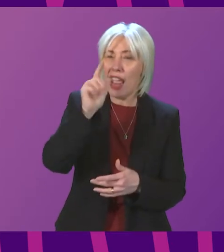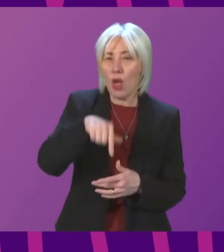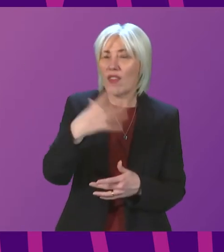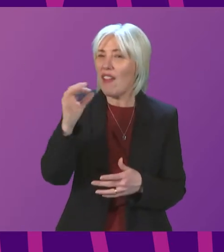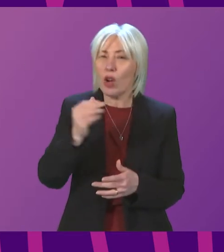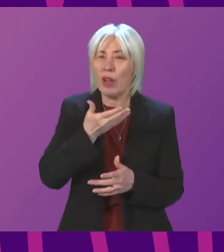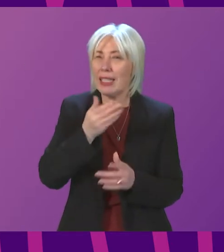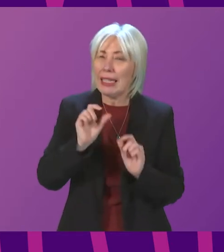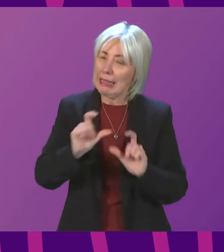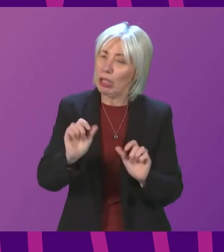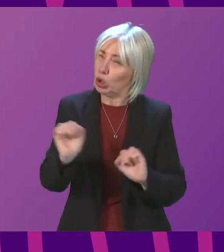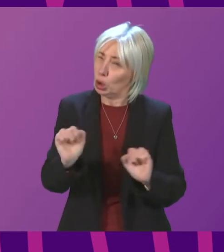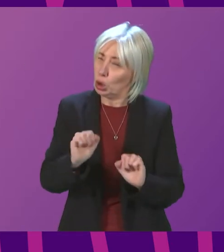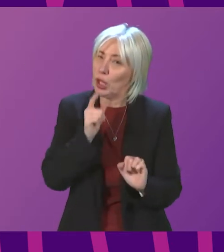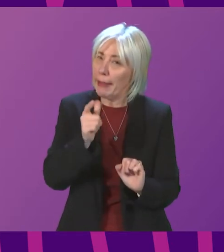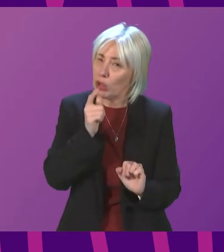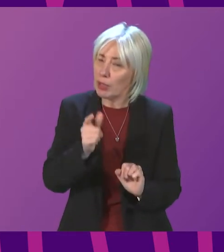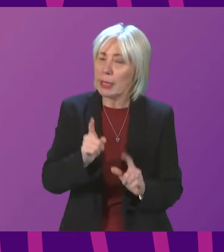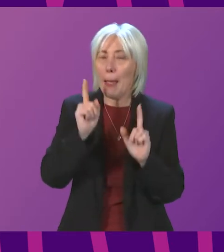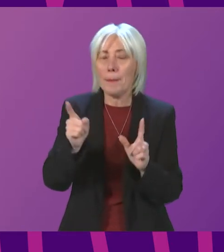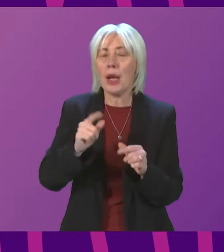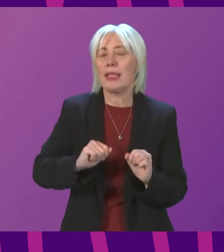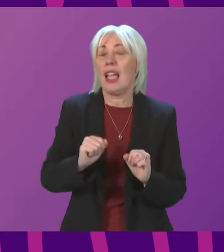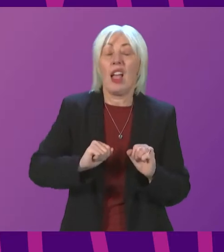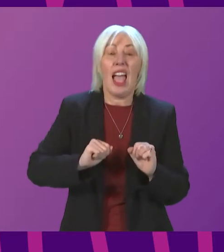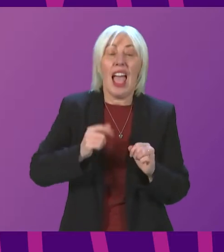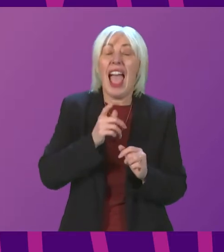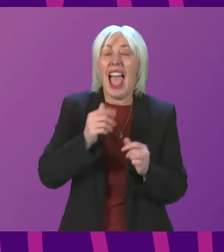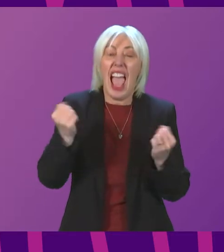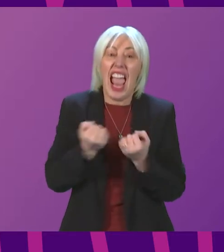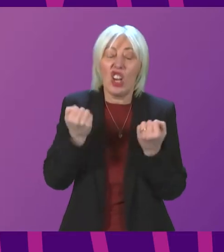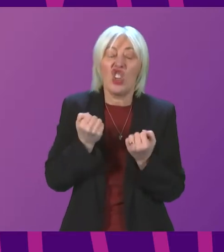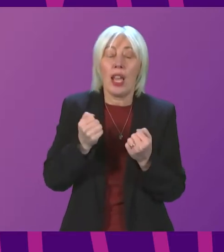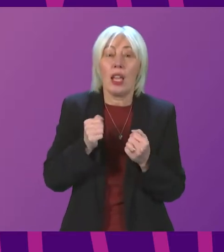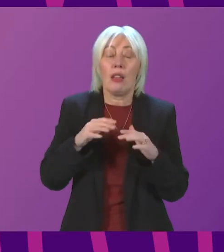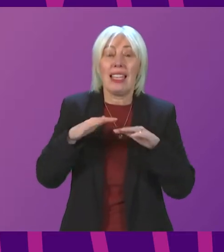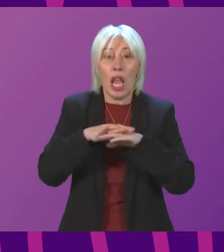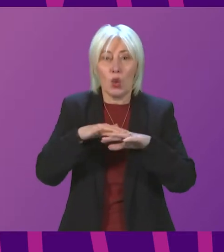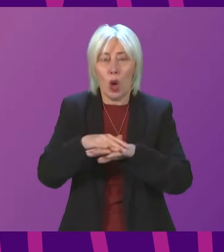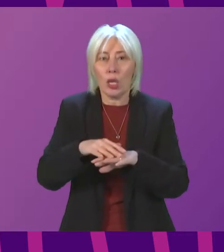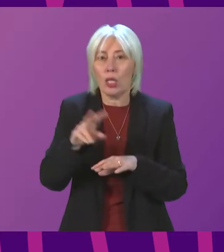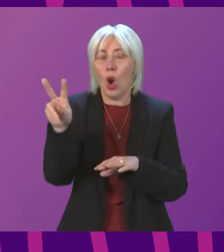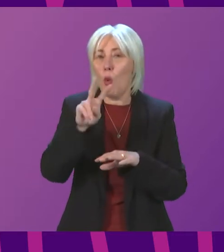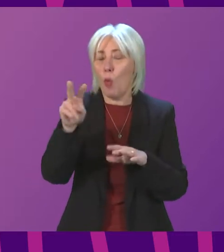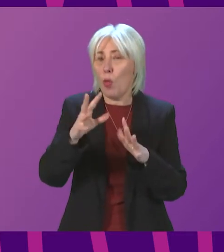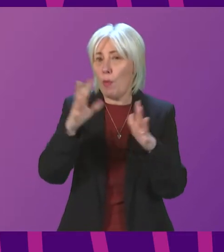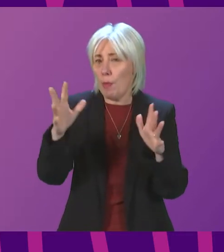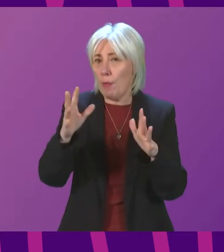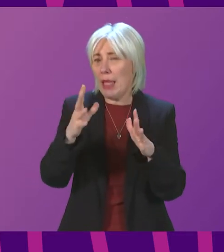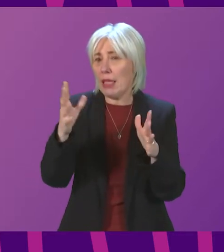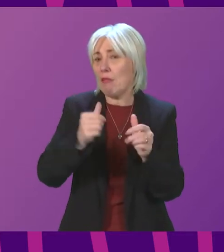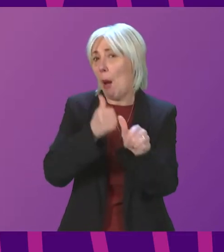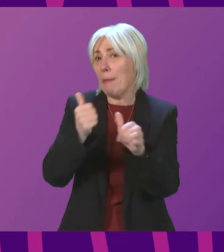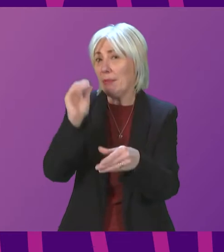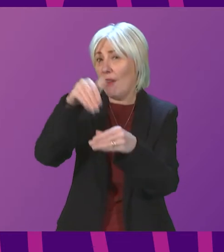To the specifics of her question around about these energy networks, both SPN and SSEN contributed to the SCORE meetings over this